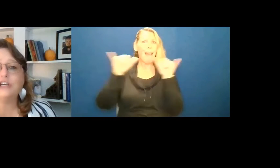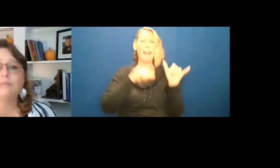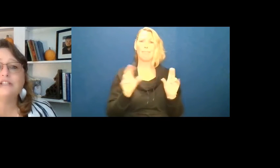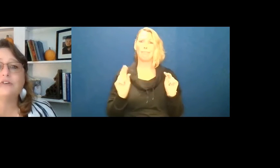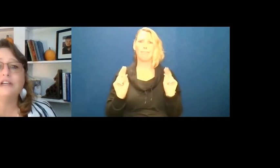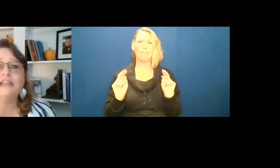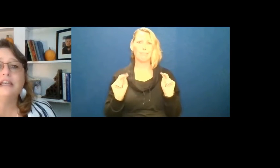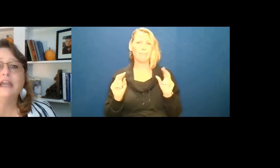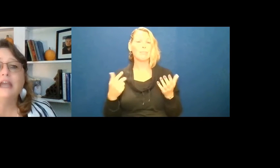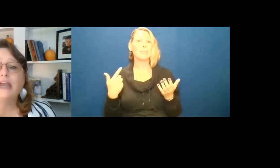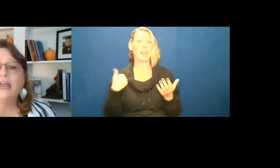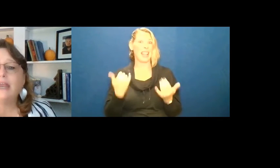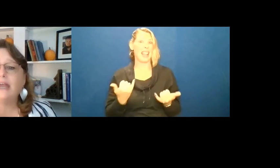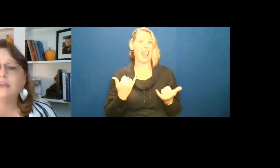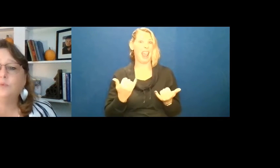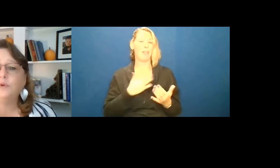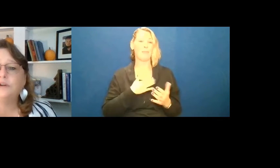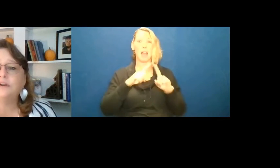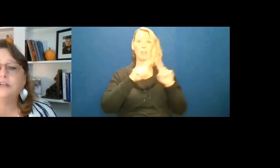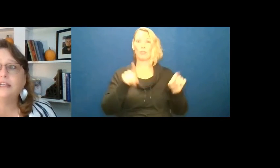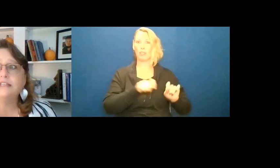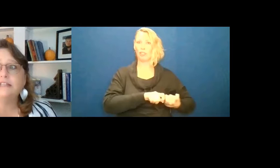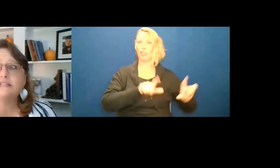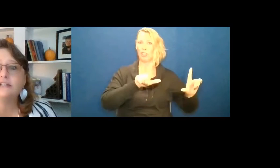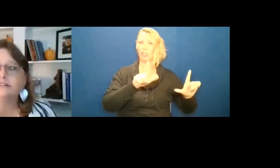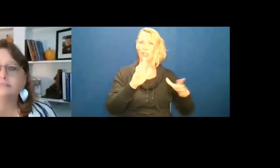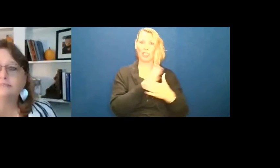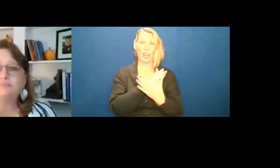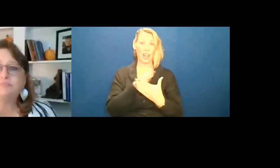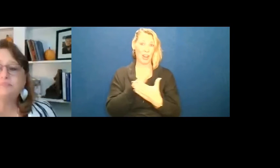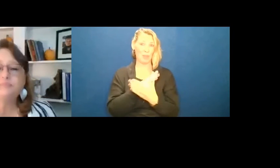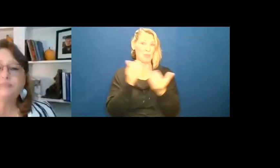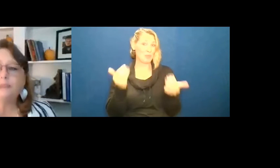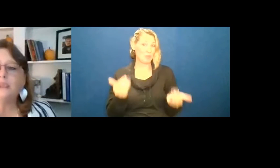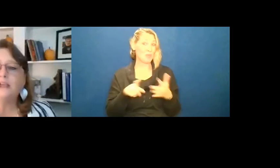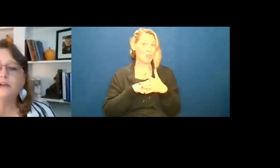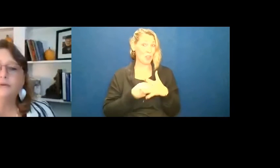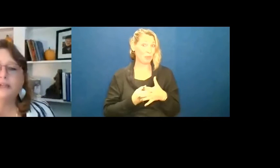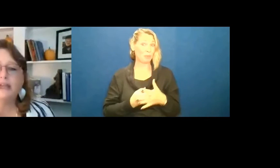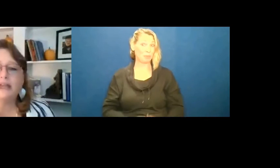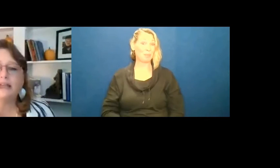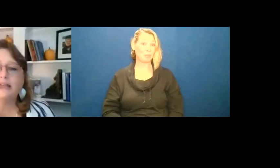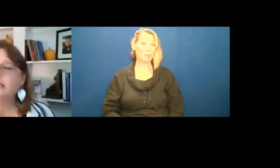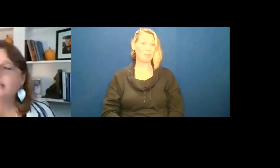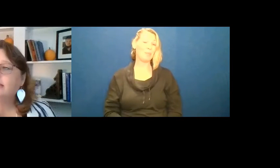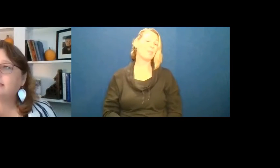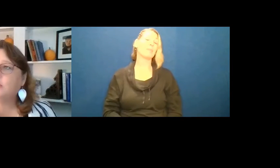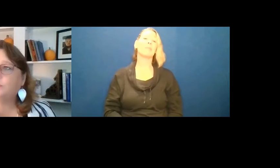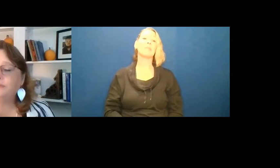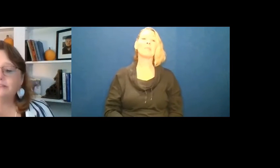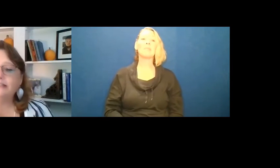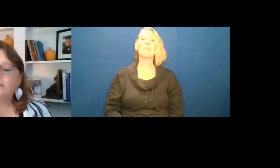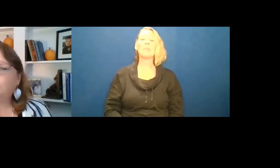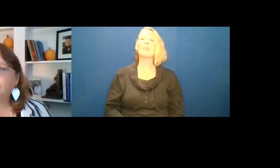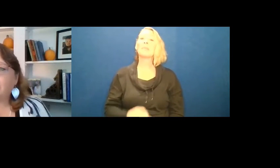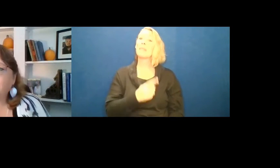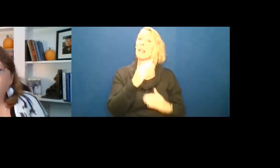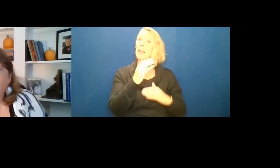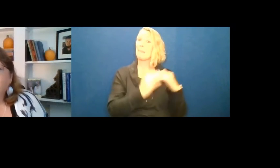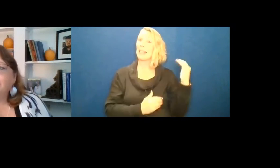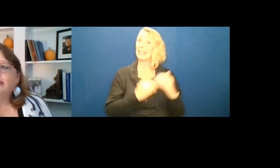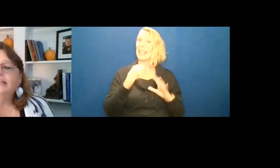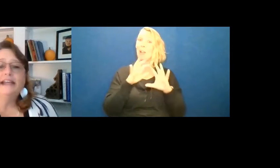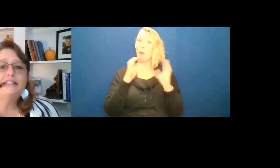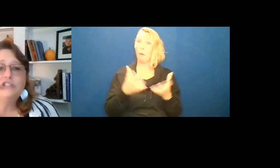ahead and share my screen and we're going to get started. Okay, so building a whole